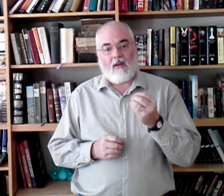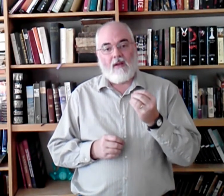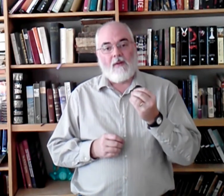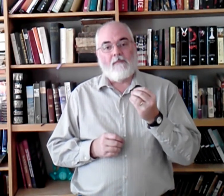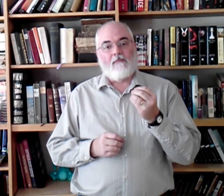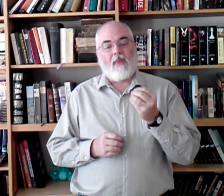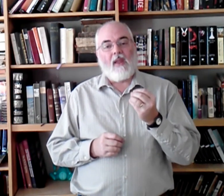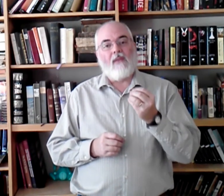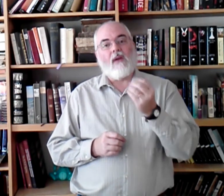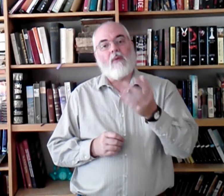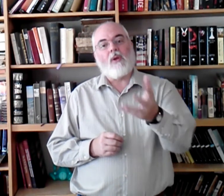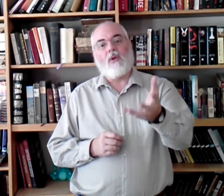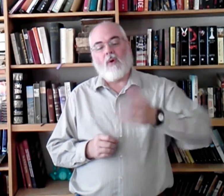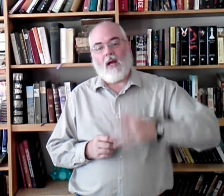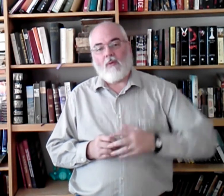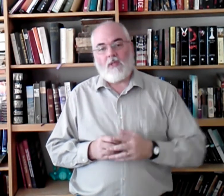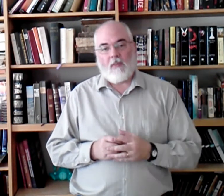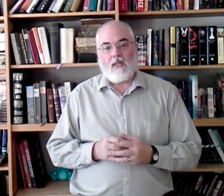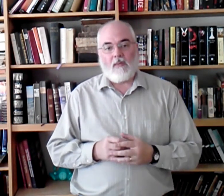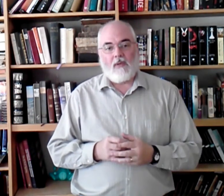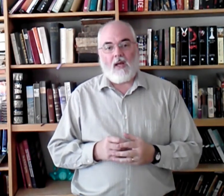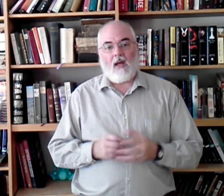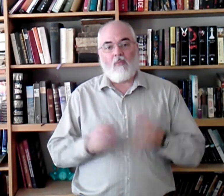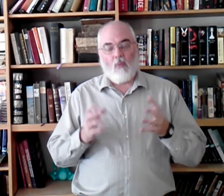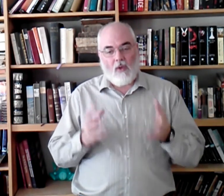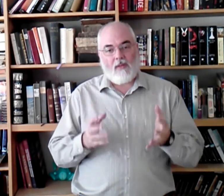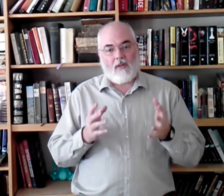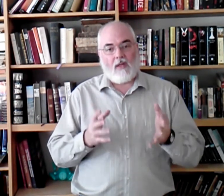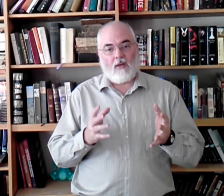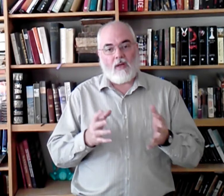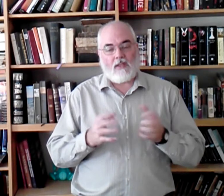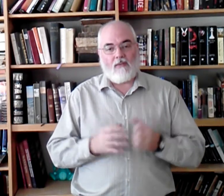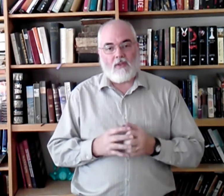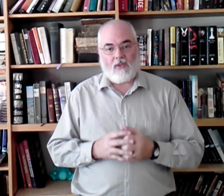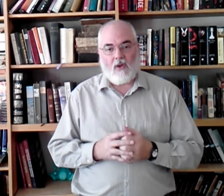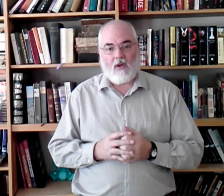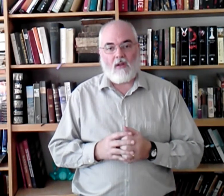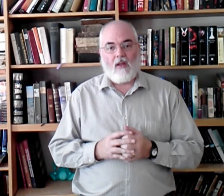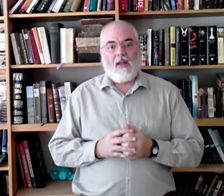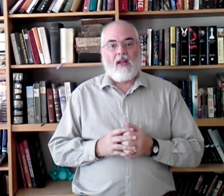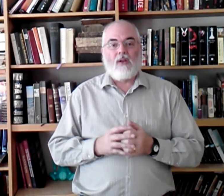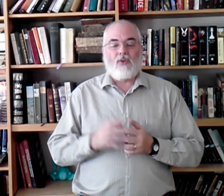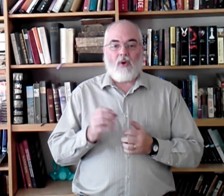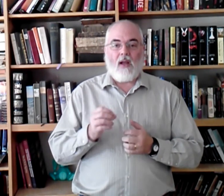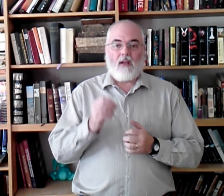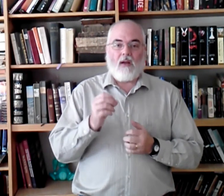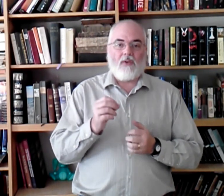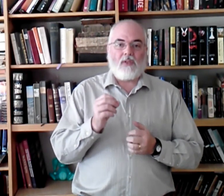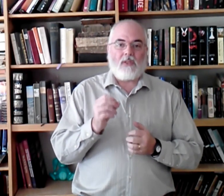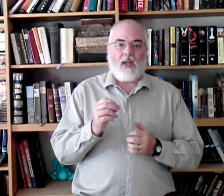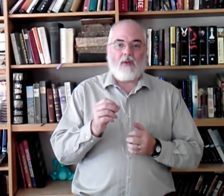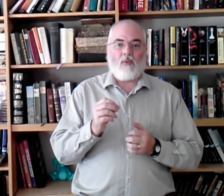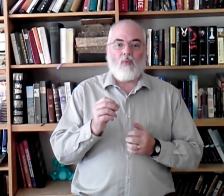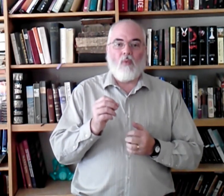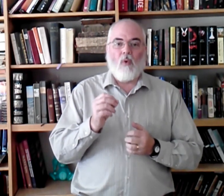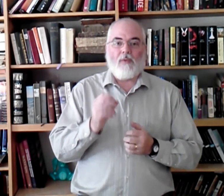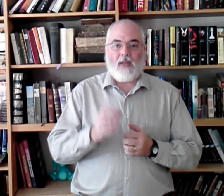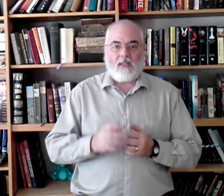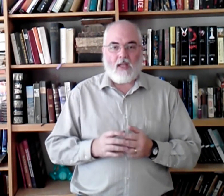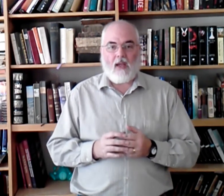if I were you, I would spend some time with the lyrics of the song, trying to understand what they say